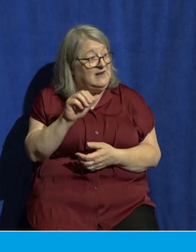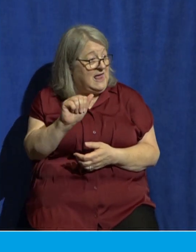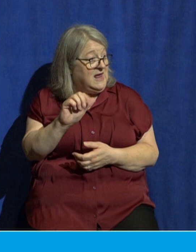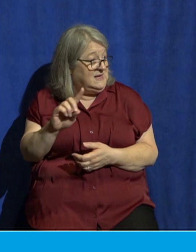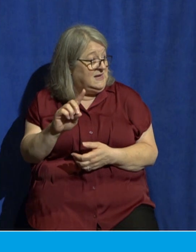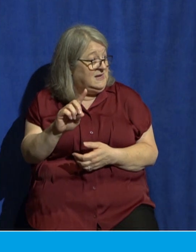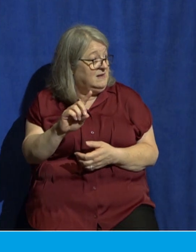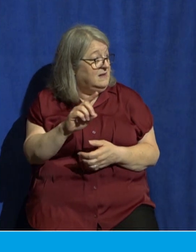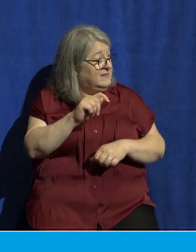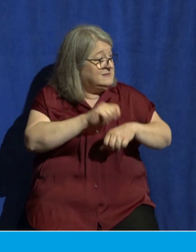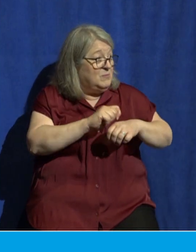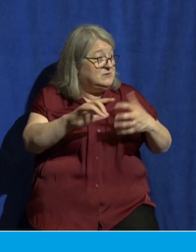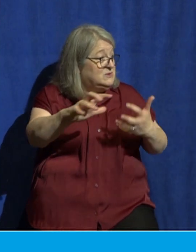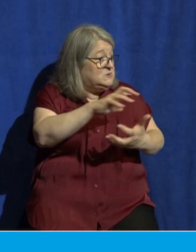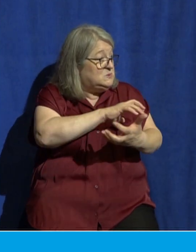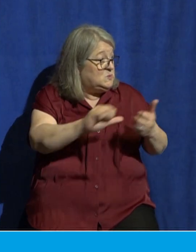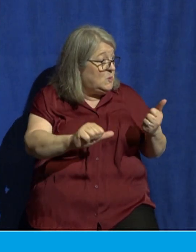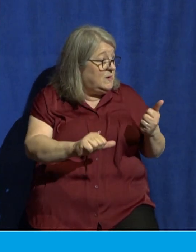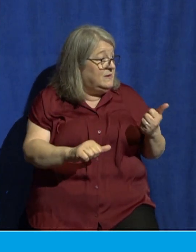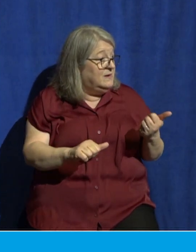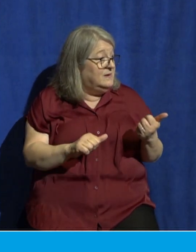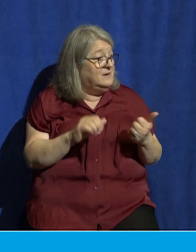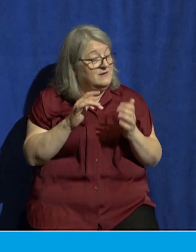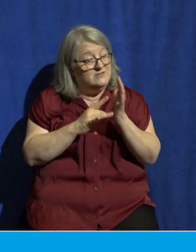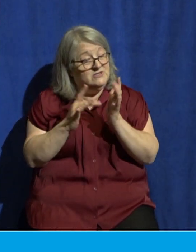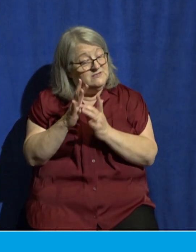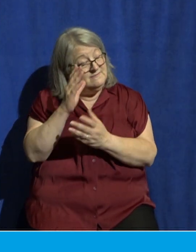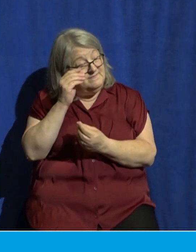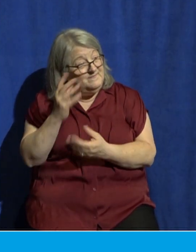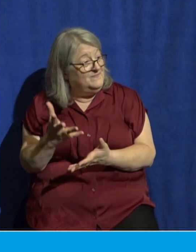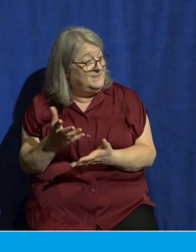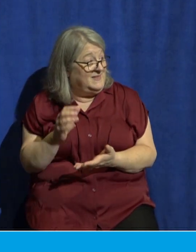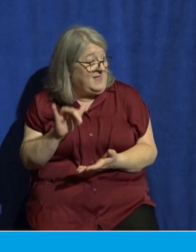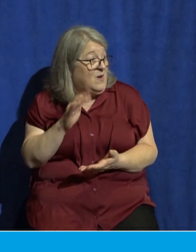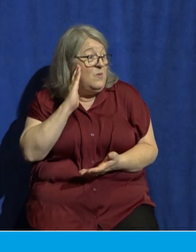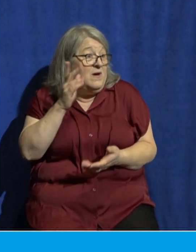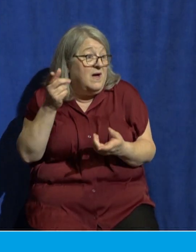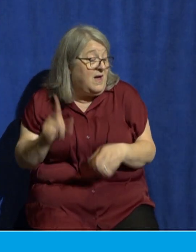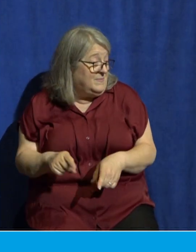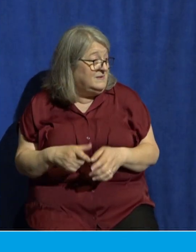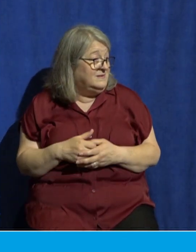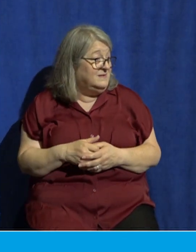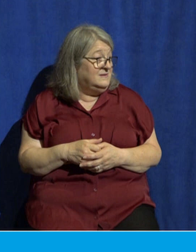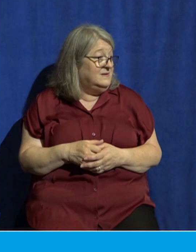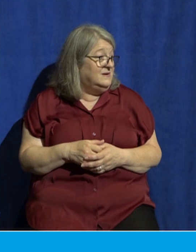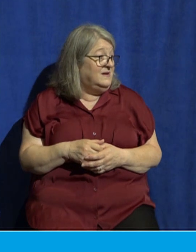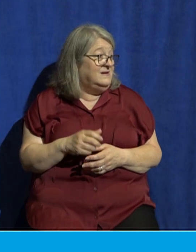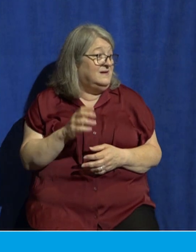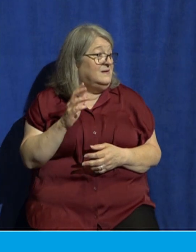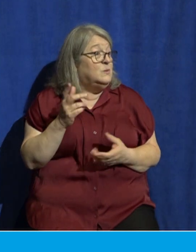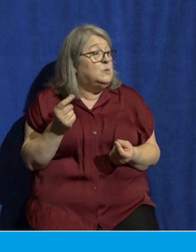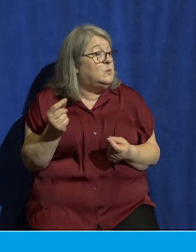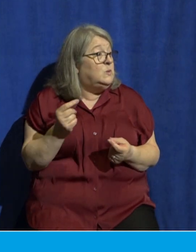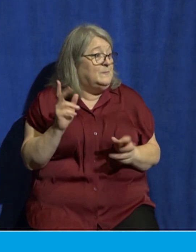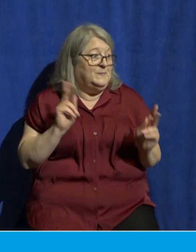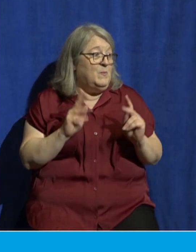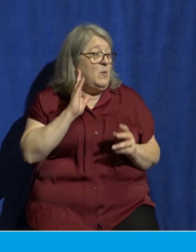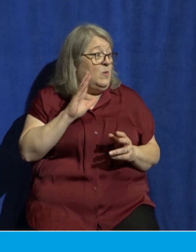says to his disciples that time is coming and it is going to be a time of absolute panic and pandemonium a